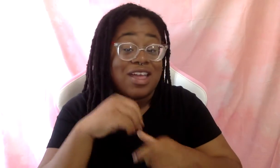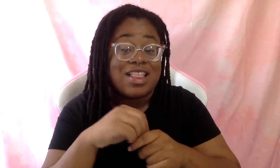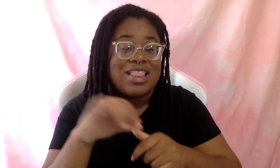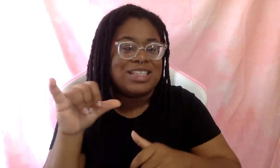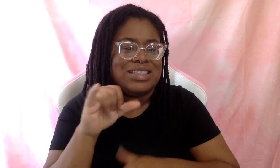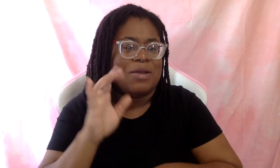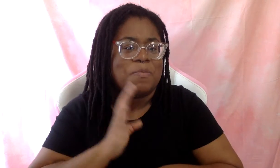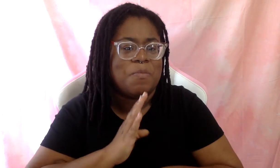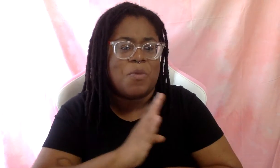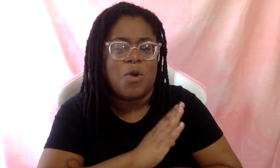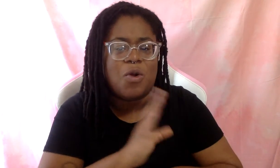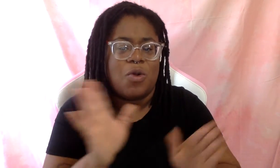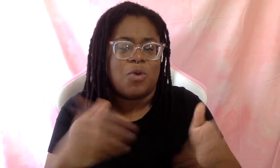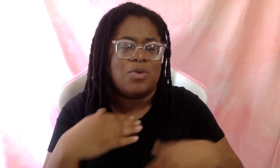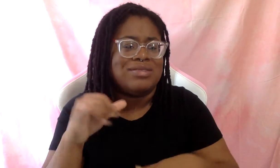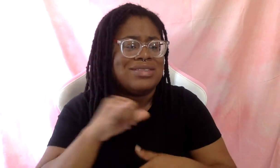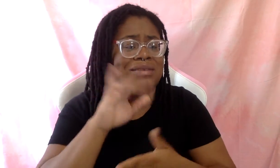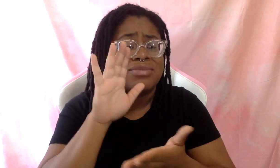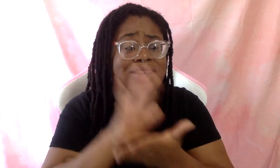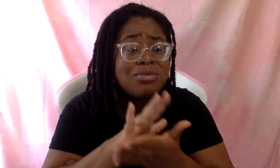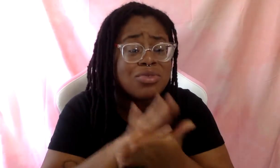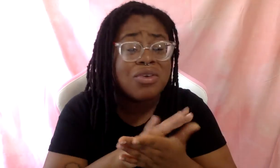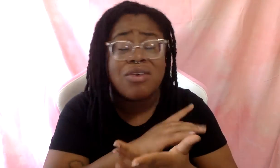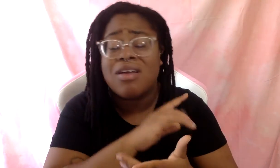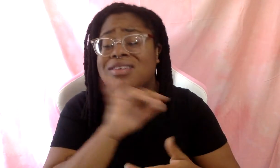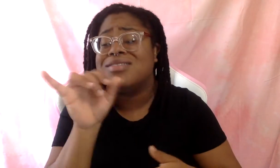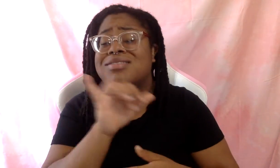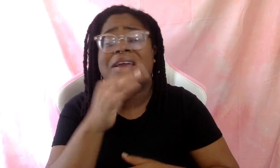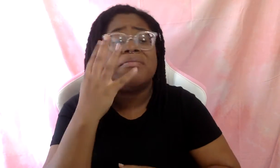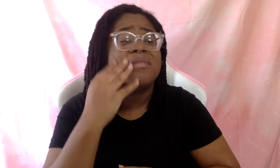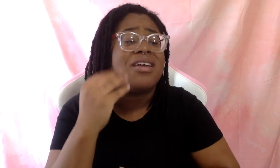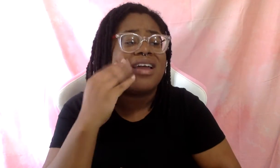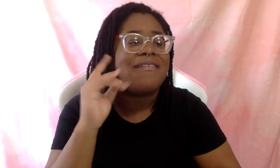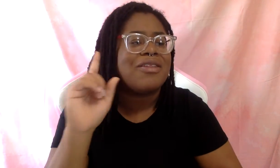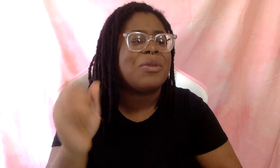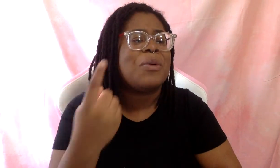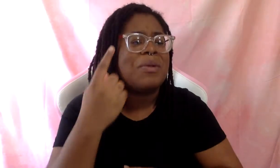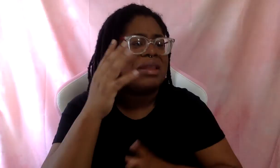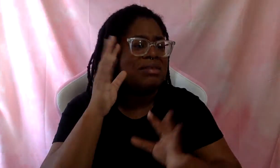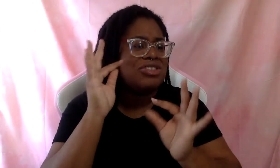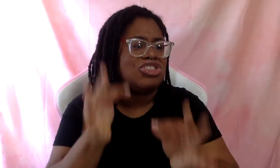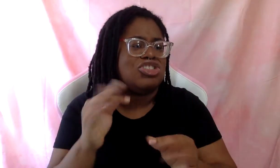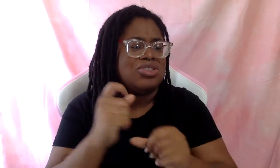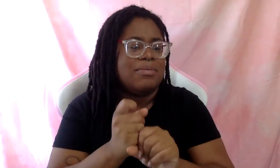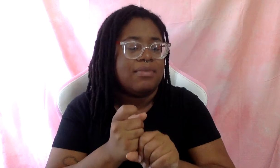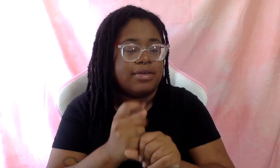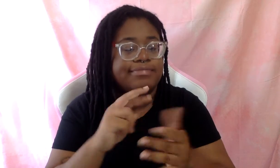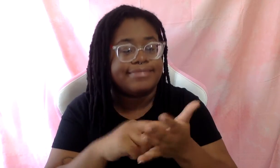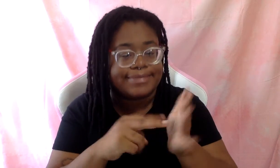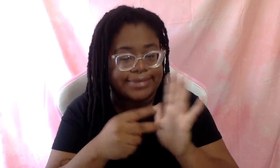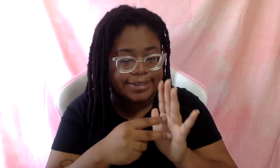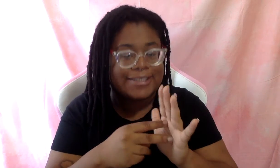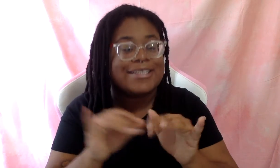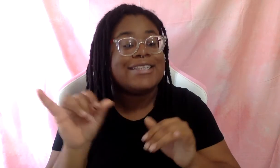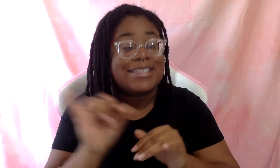who went to the same school, who went to the same experiences, if they're the only people making decisions, then the same decision is going to be made.